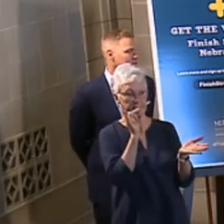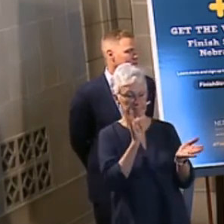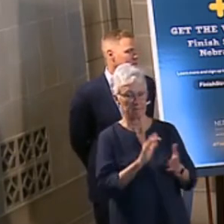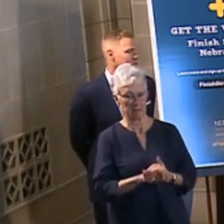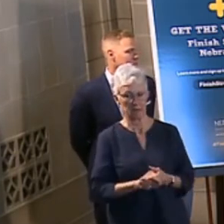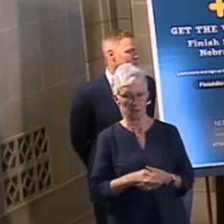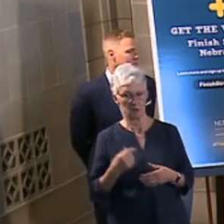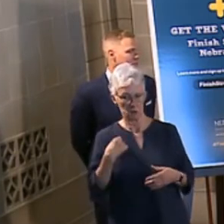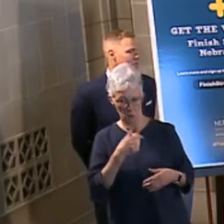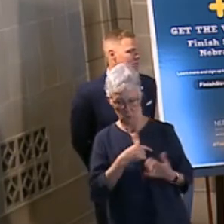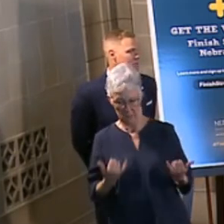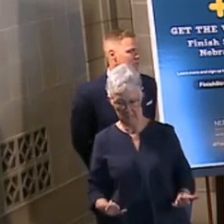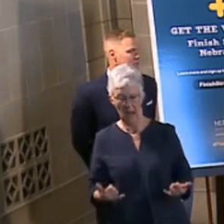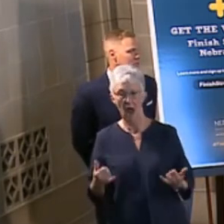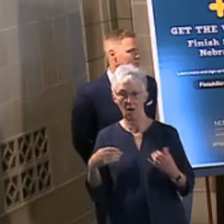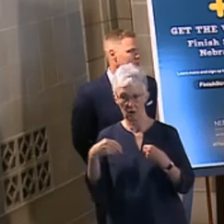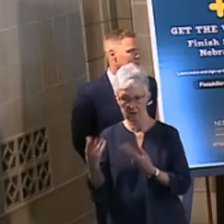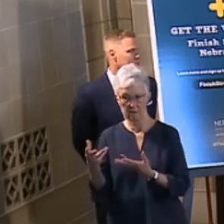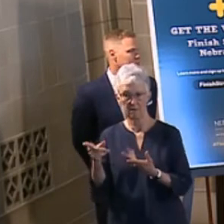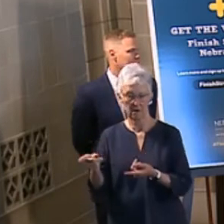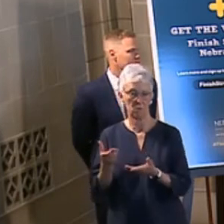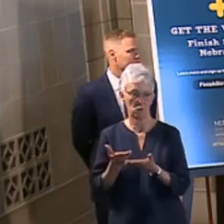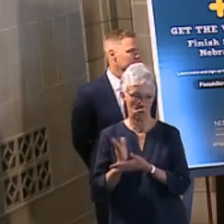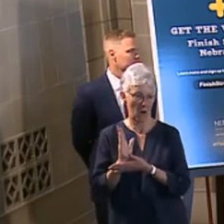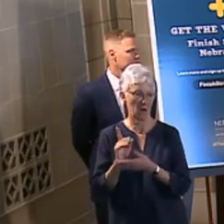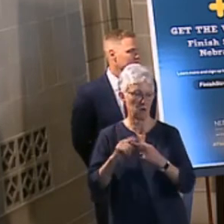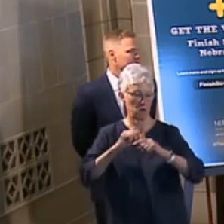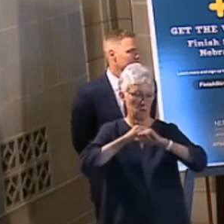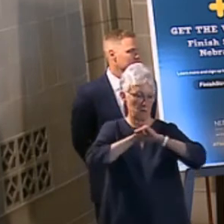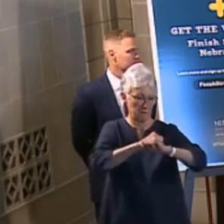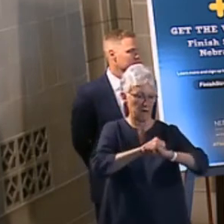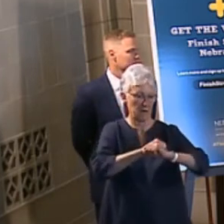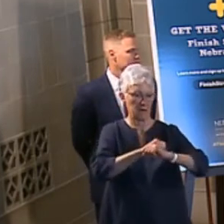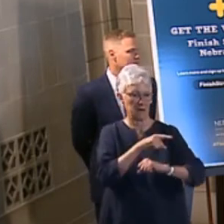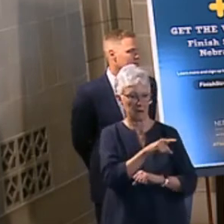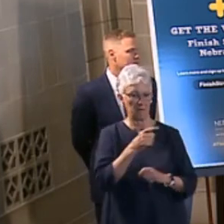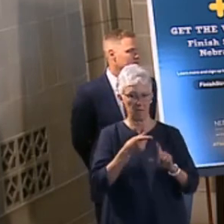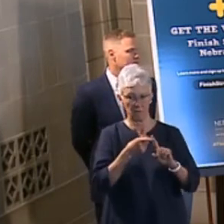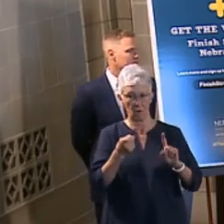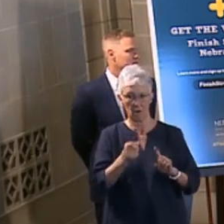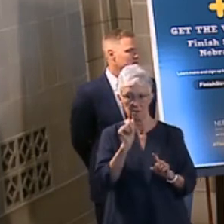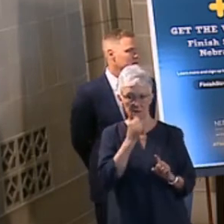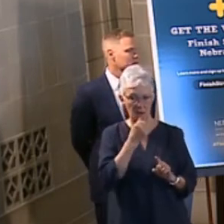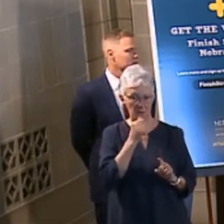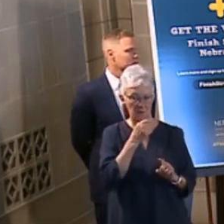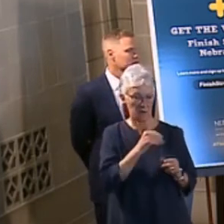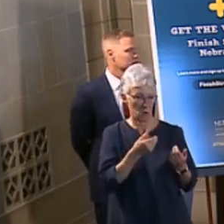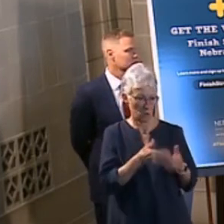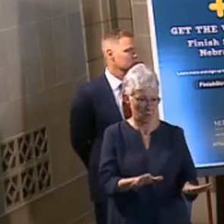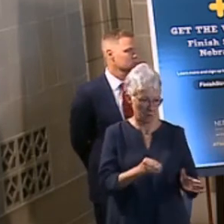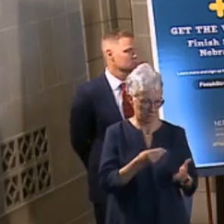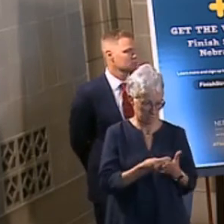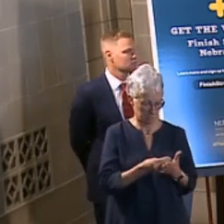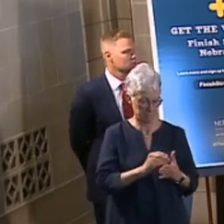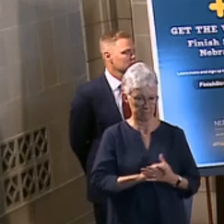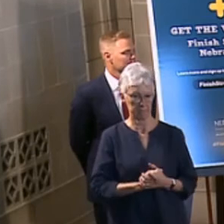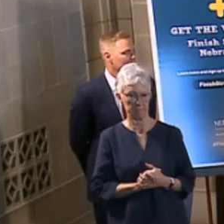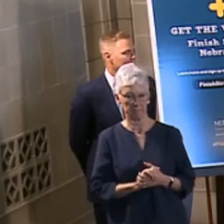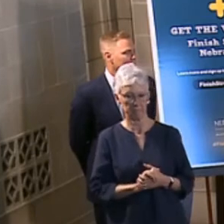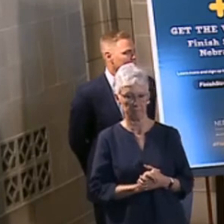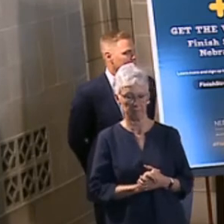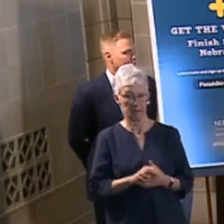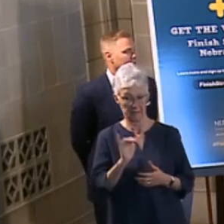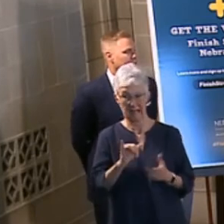exploitation is happening will effectively help prevent financial exploitation. Elder financial exploitation is a significant